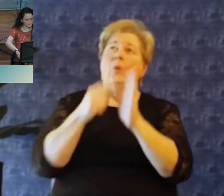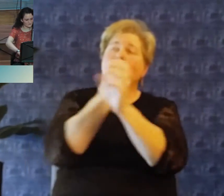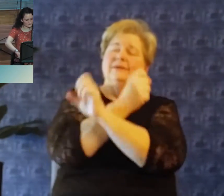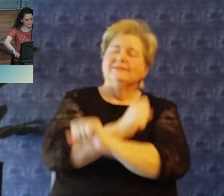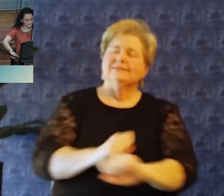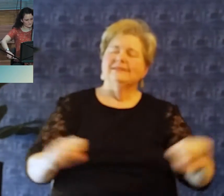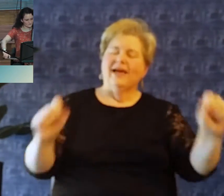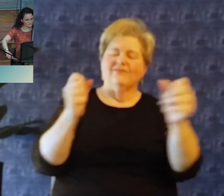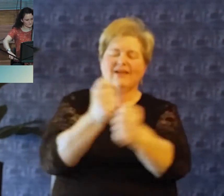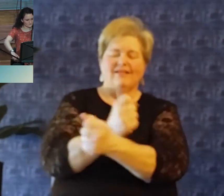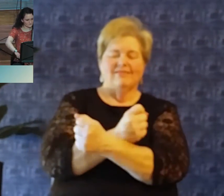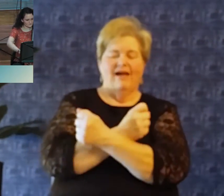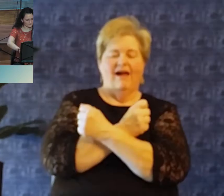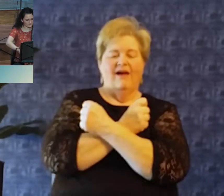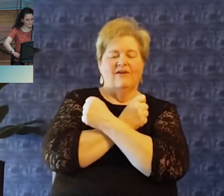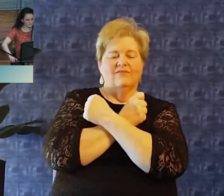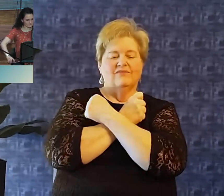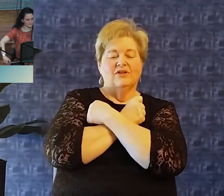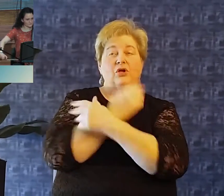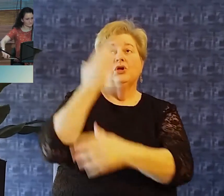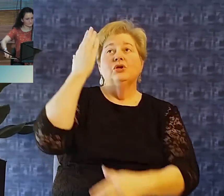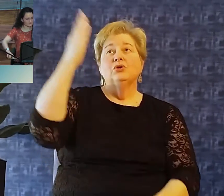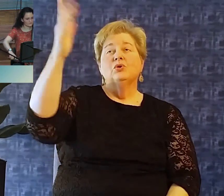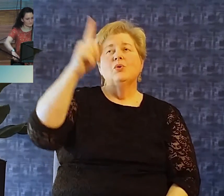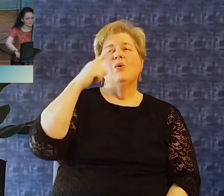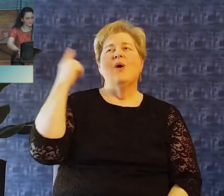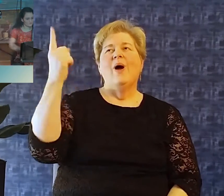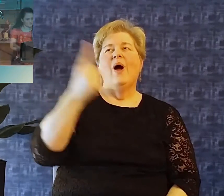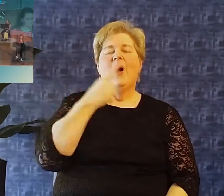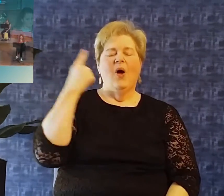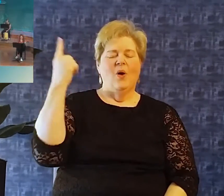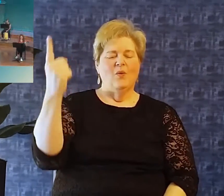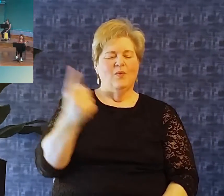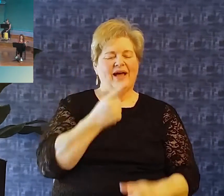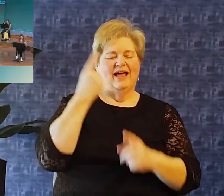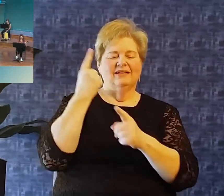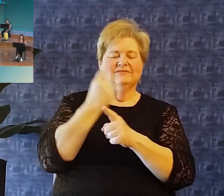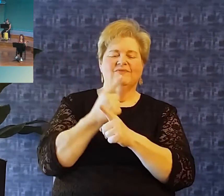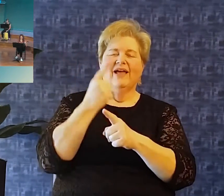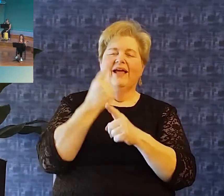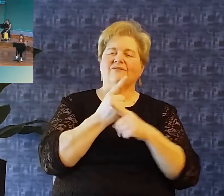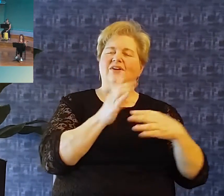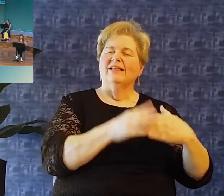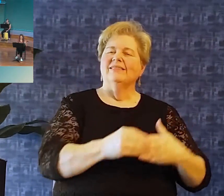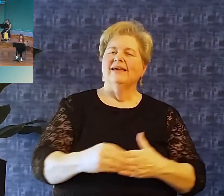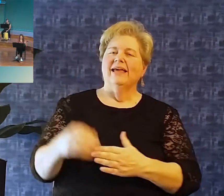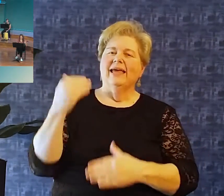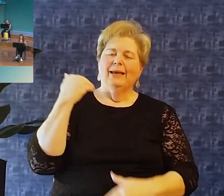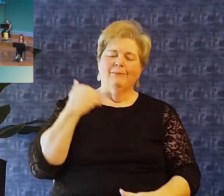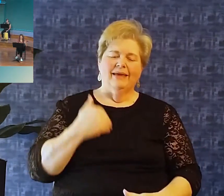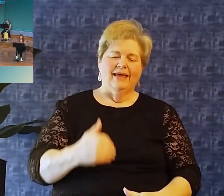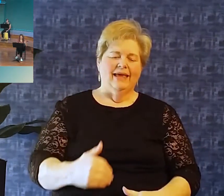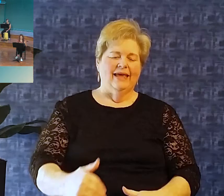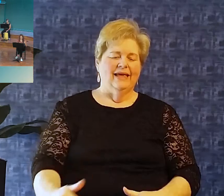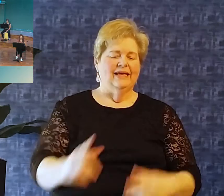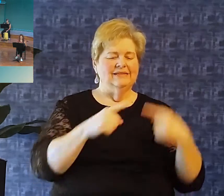thy redeeming love. Here I raise mine Ebenezer.